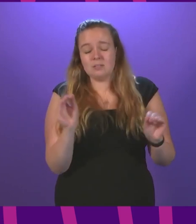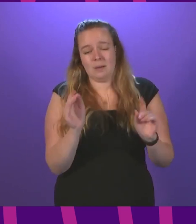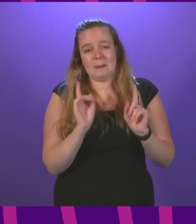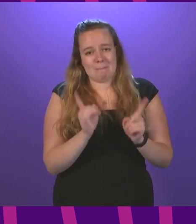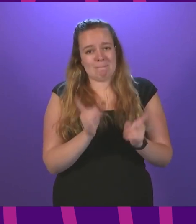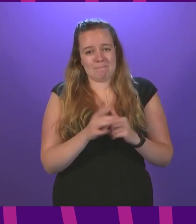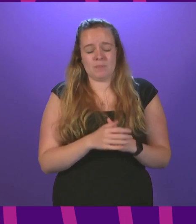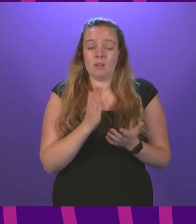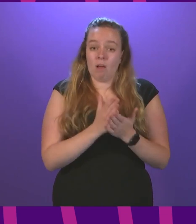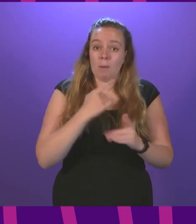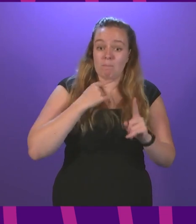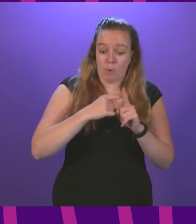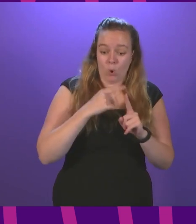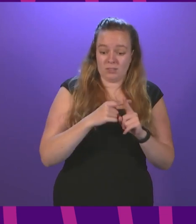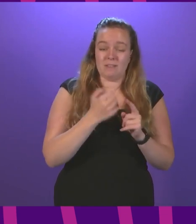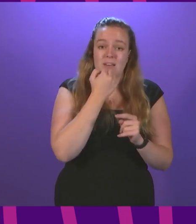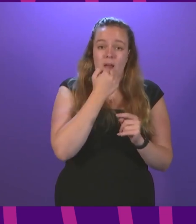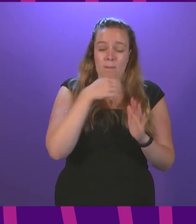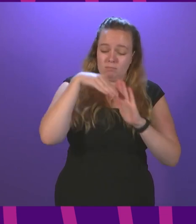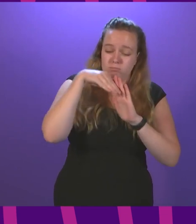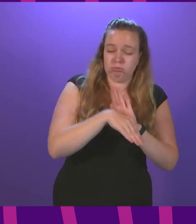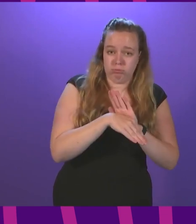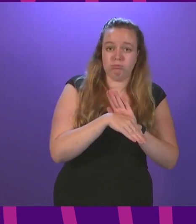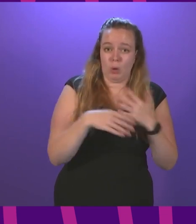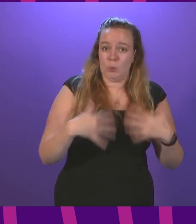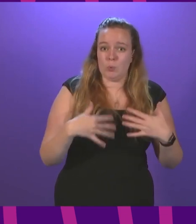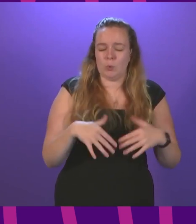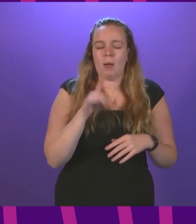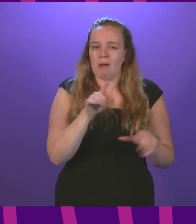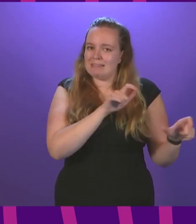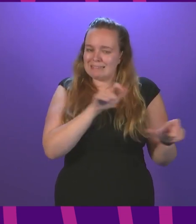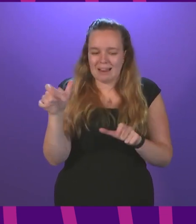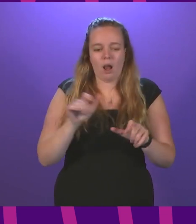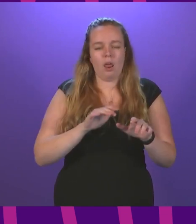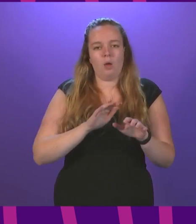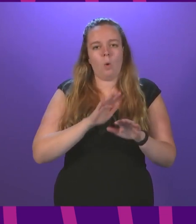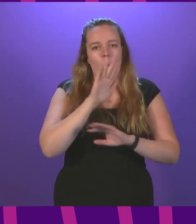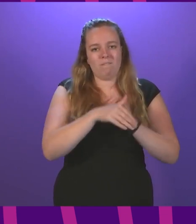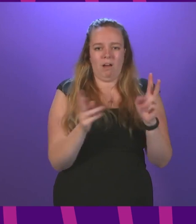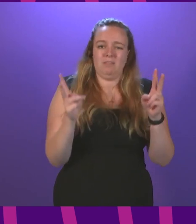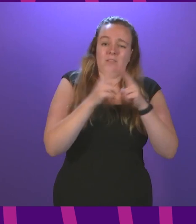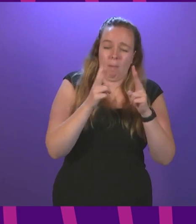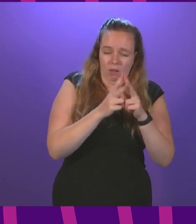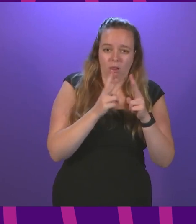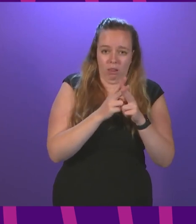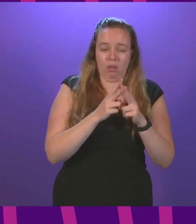that is. It is extremely positive that case numbers have fallen significantly, but they do remain more than two and a half times higher